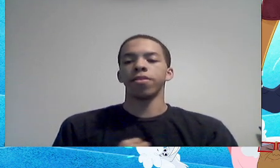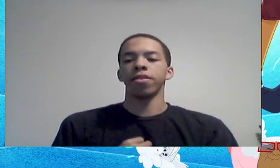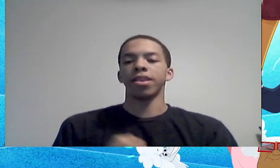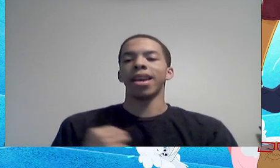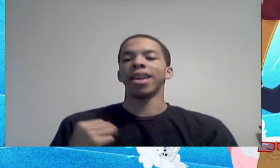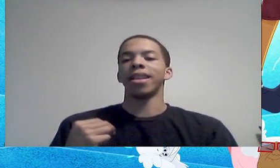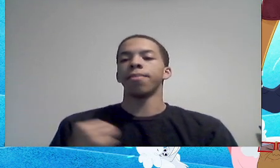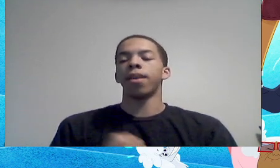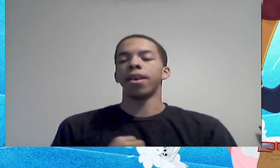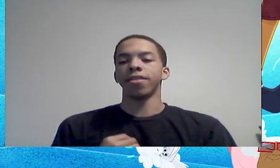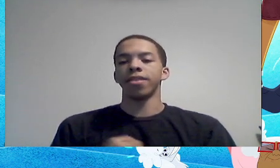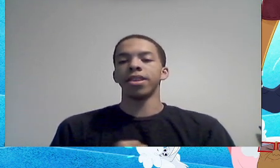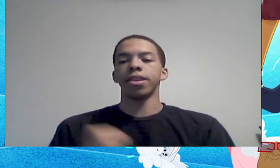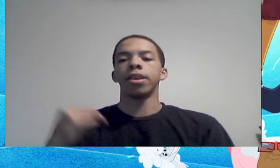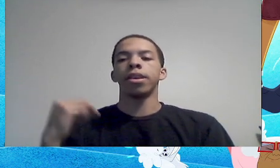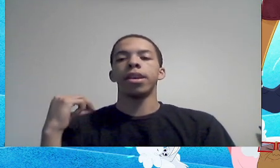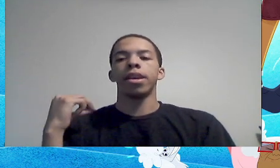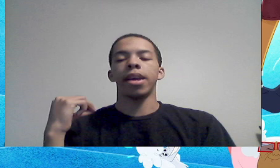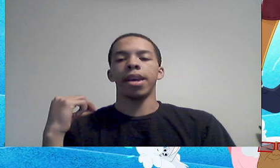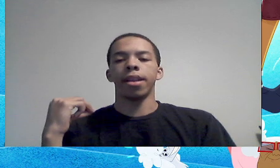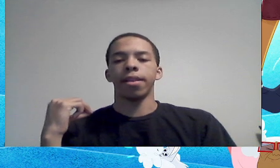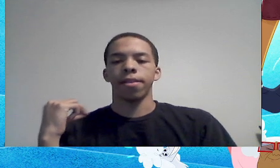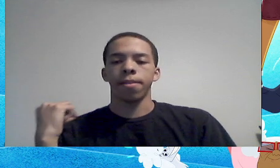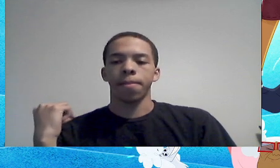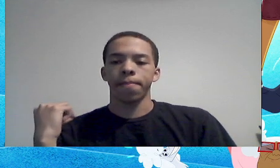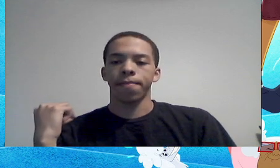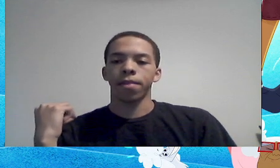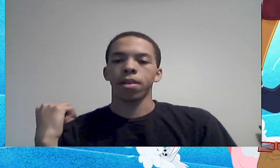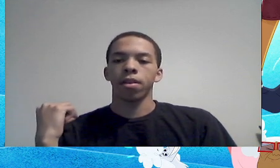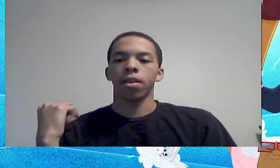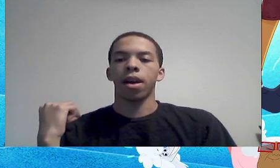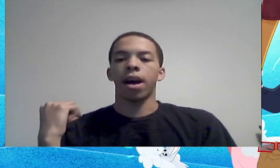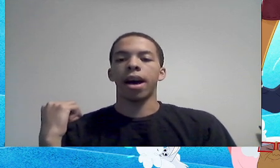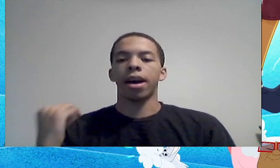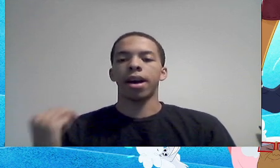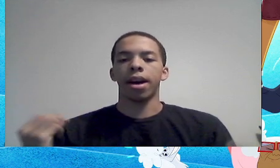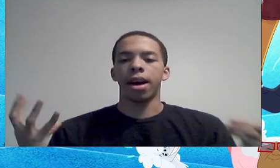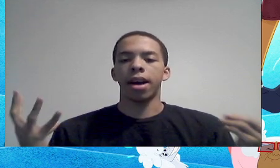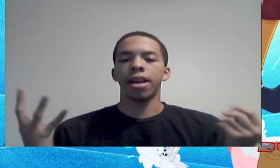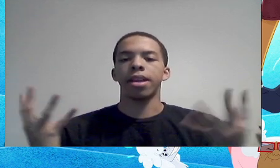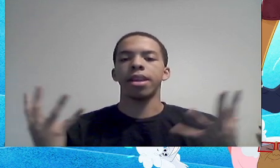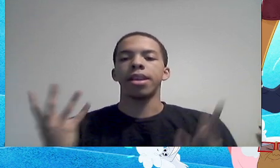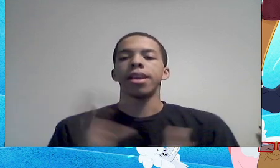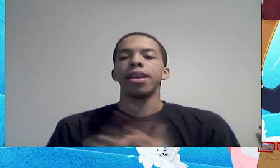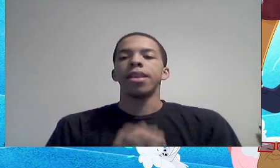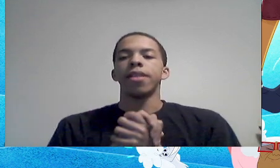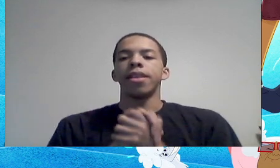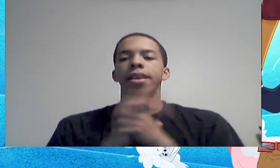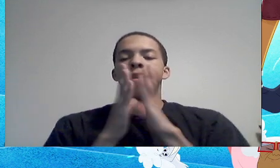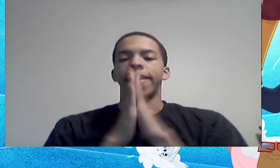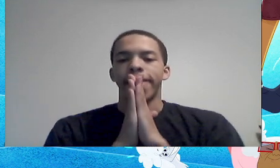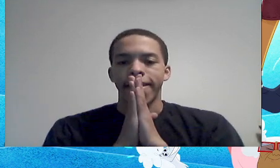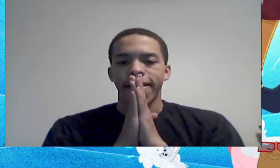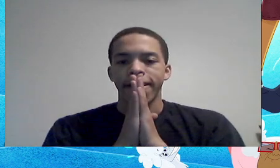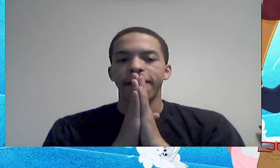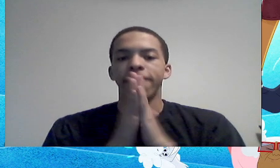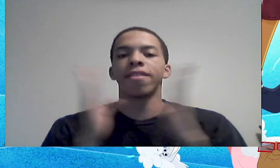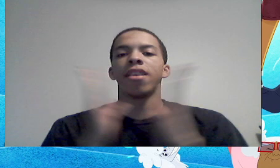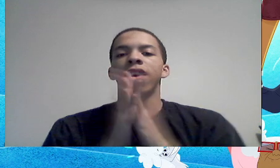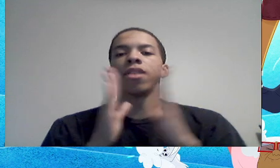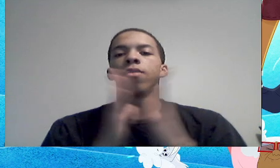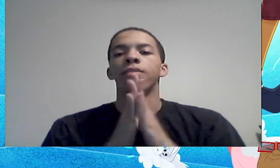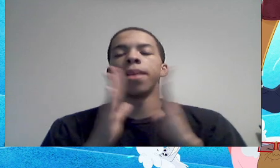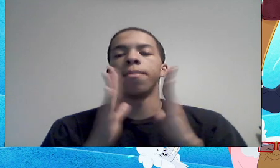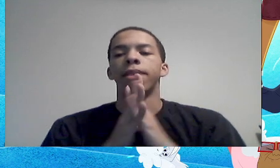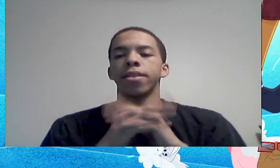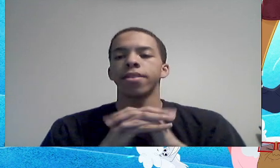touch me personally, and it honestly did, and it